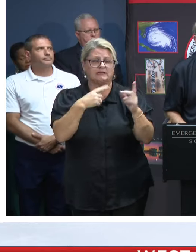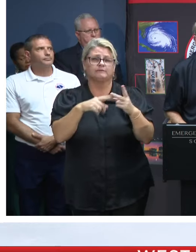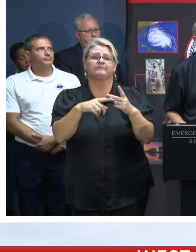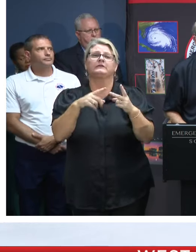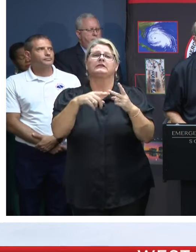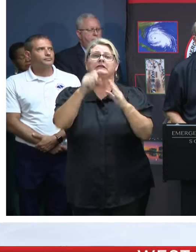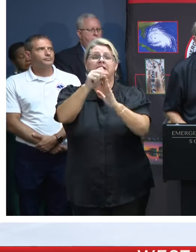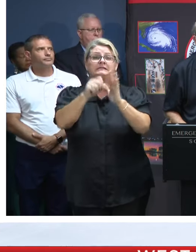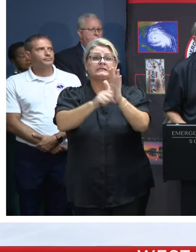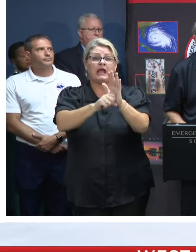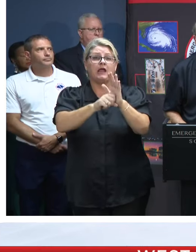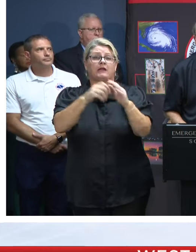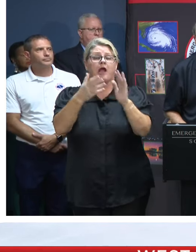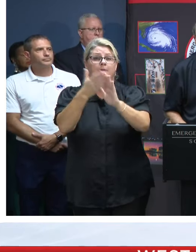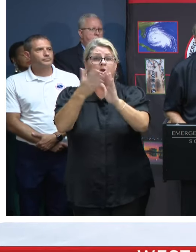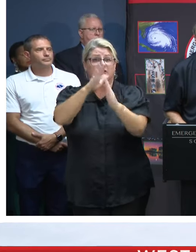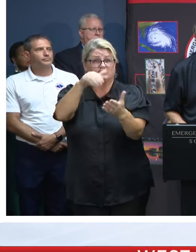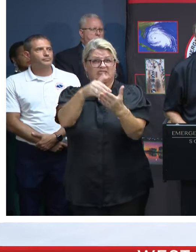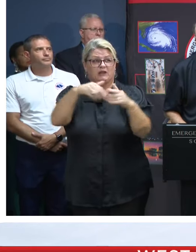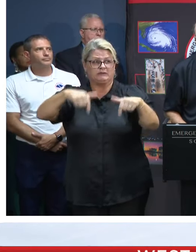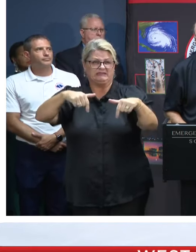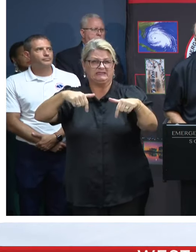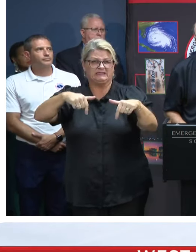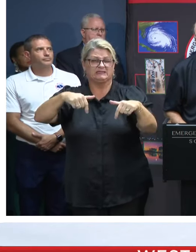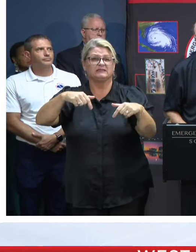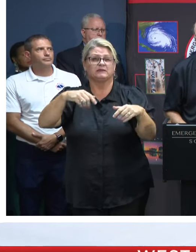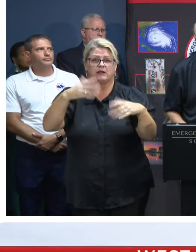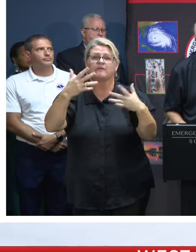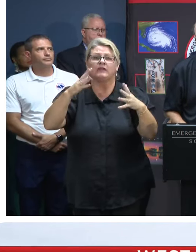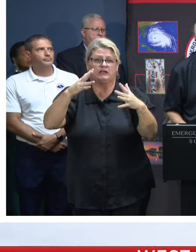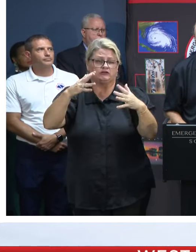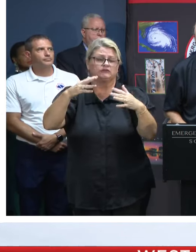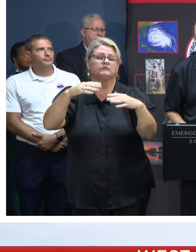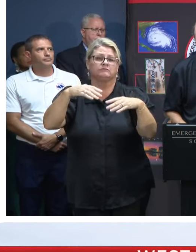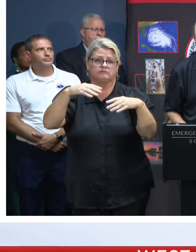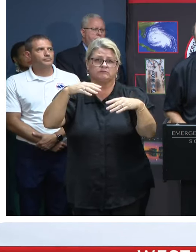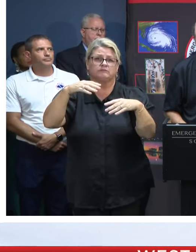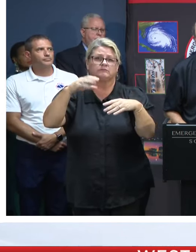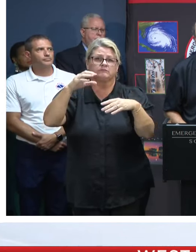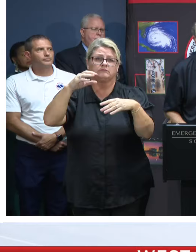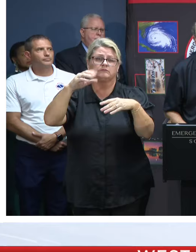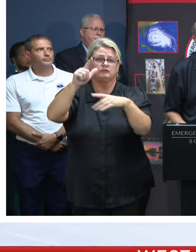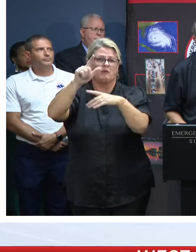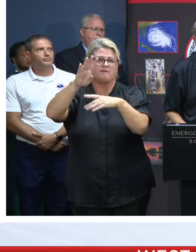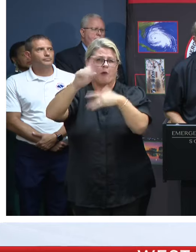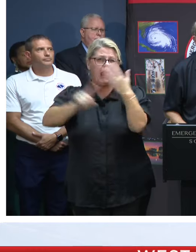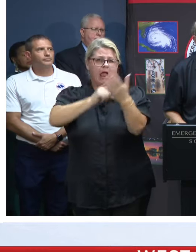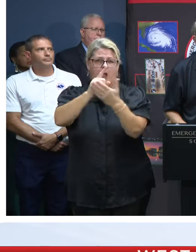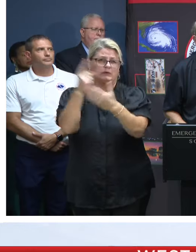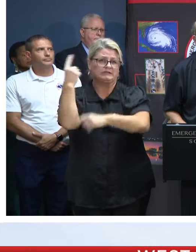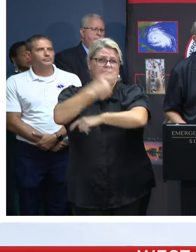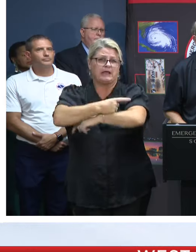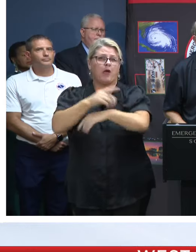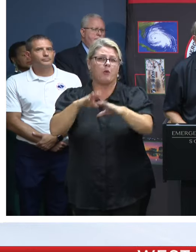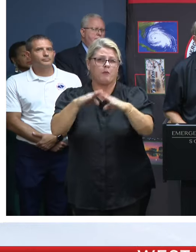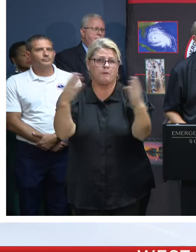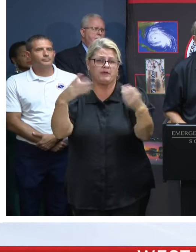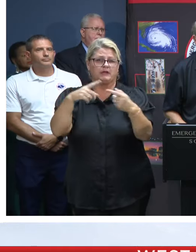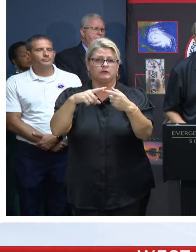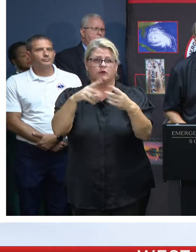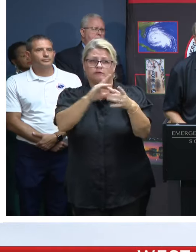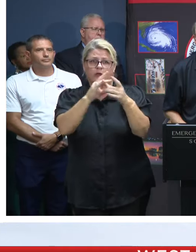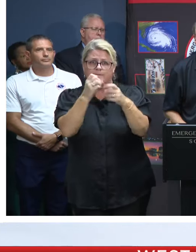Operations Center, where we're located right now, has been activated in operational 24 hours a day to coordinate the state